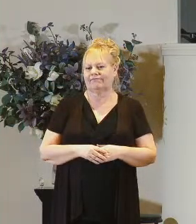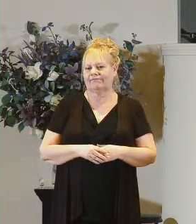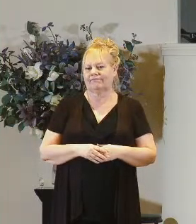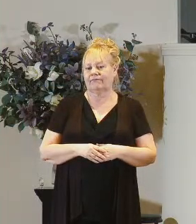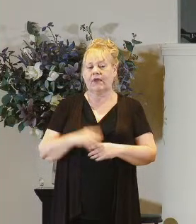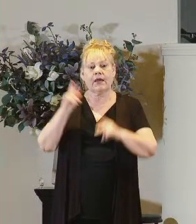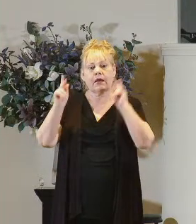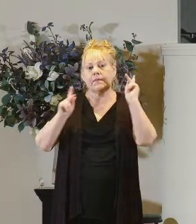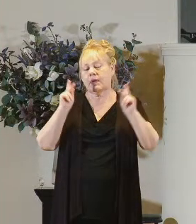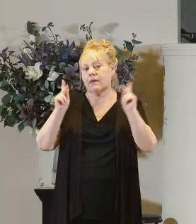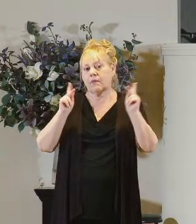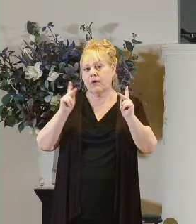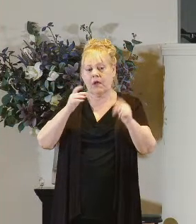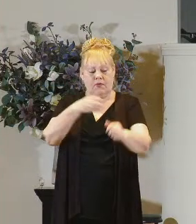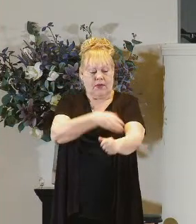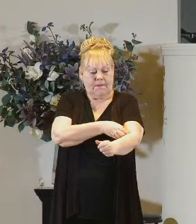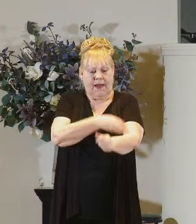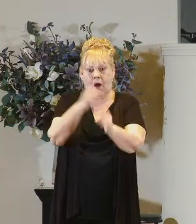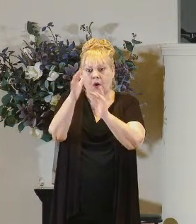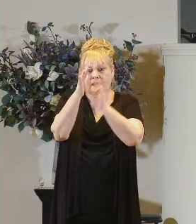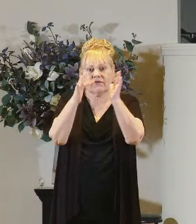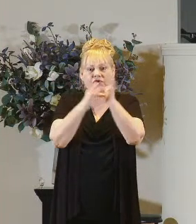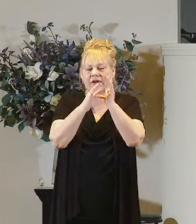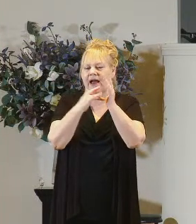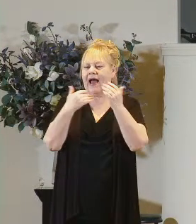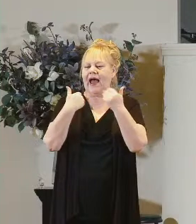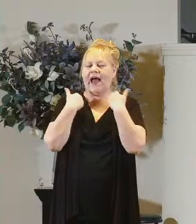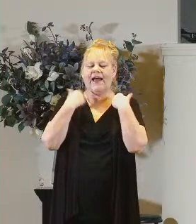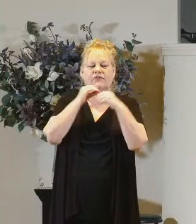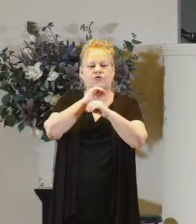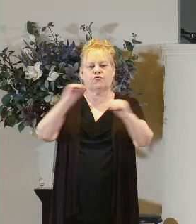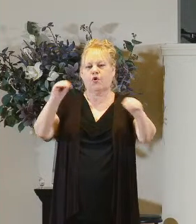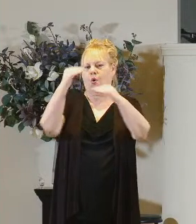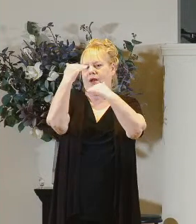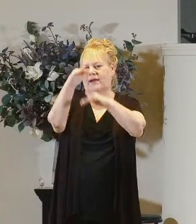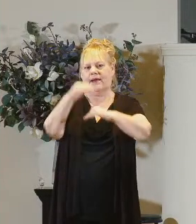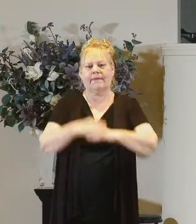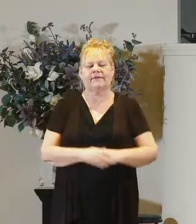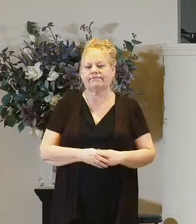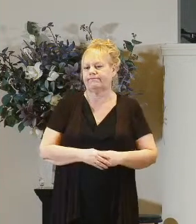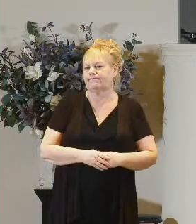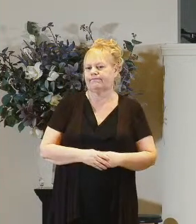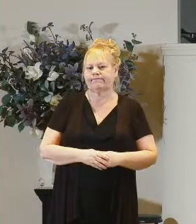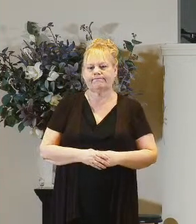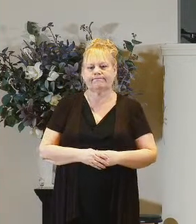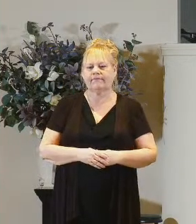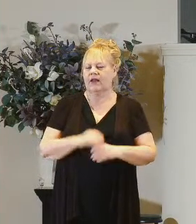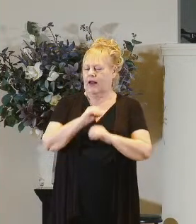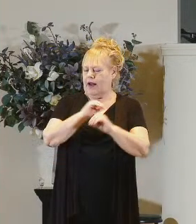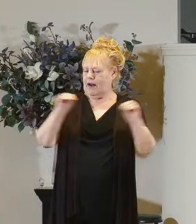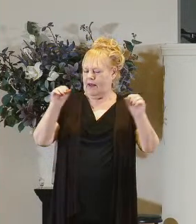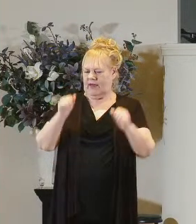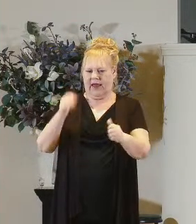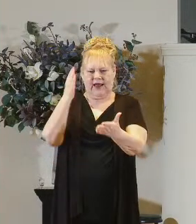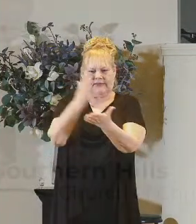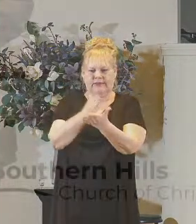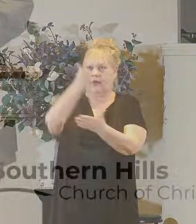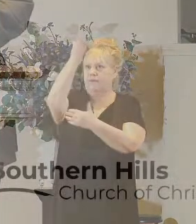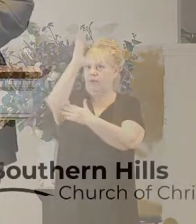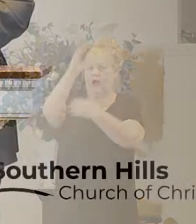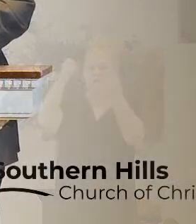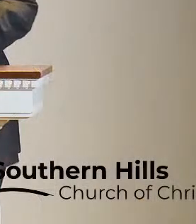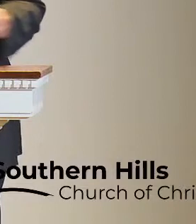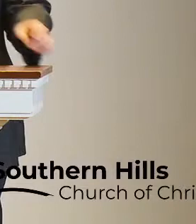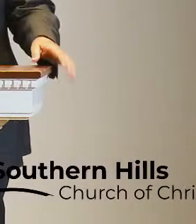folks the power of jesus christ has no boundaries there is nothing that can stop the power of god